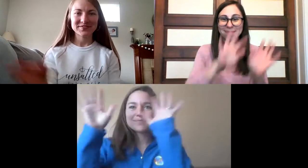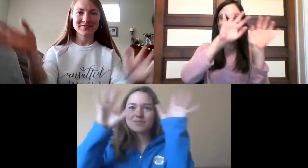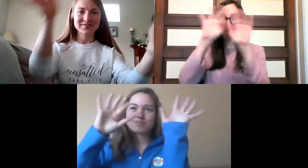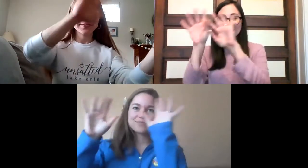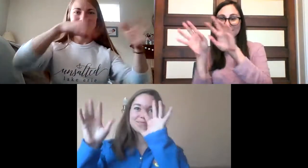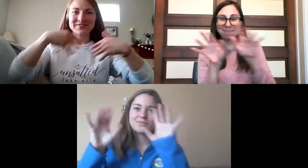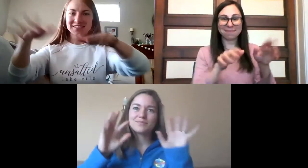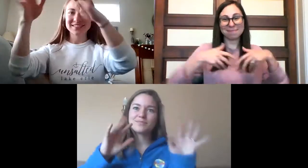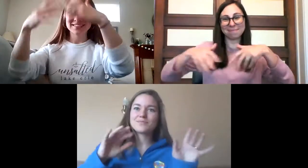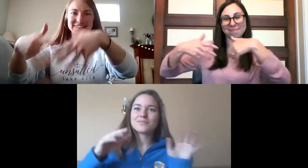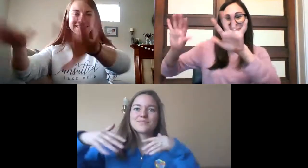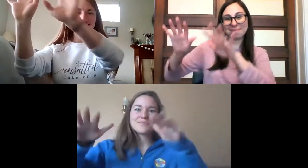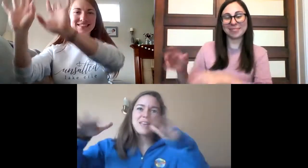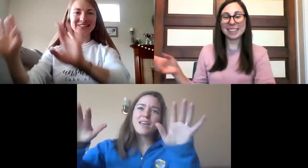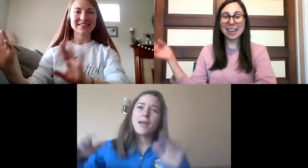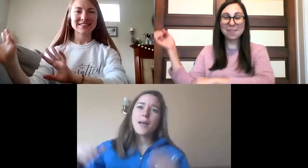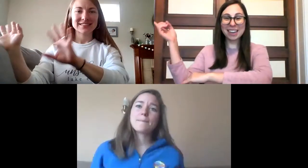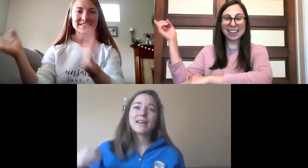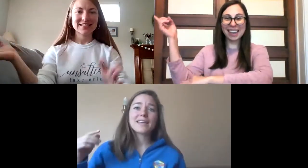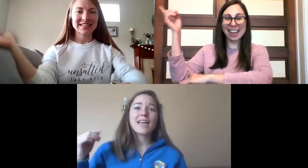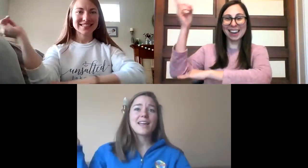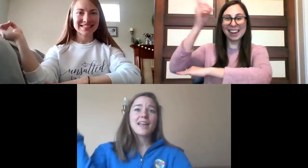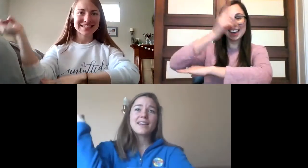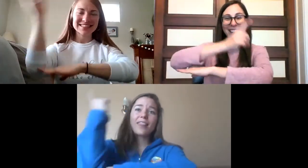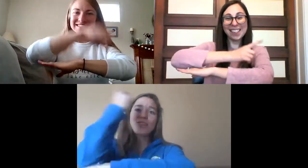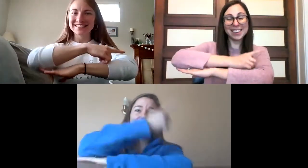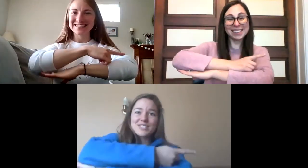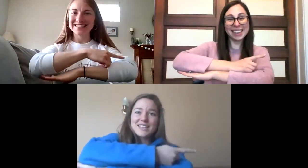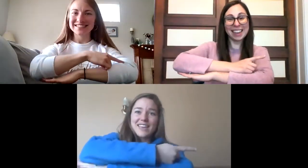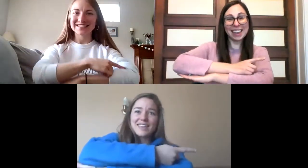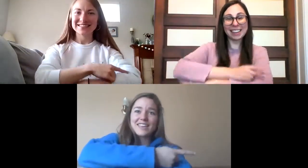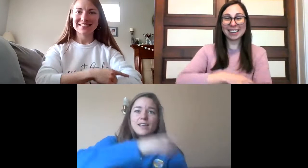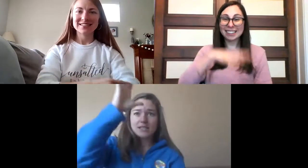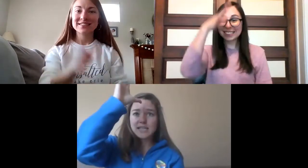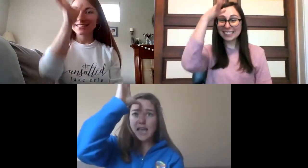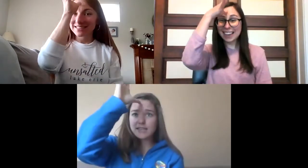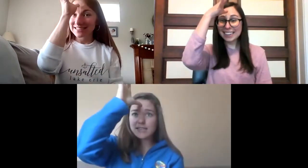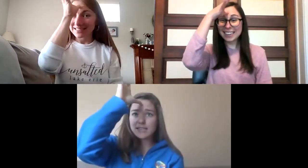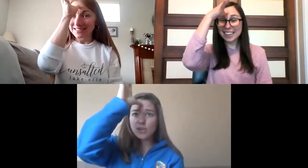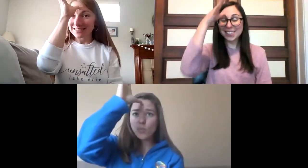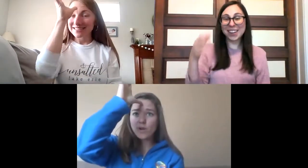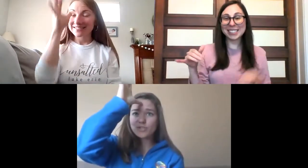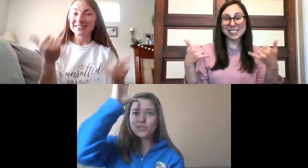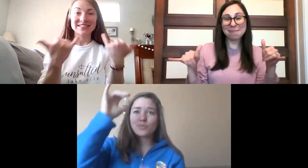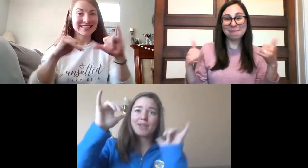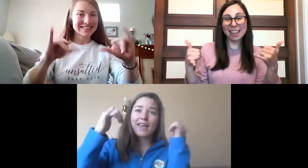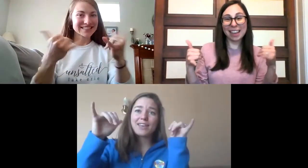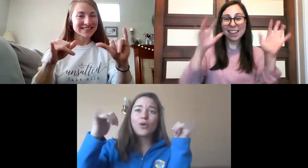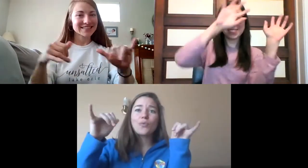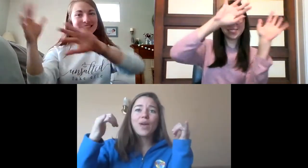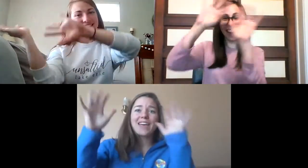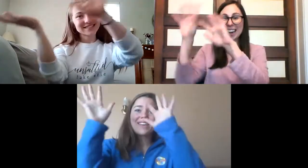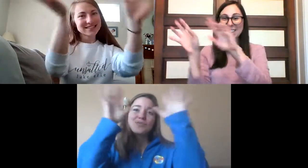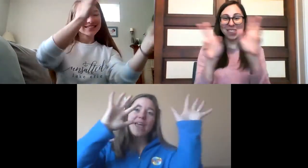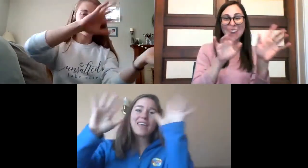rain go away come again another day daddy wants to play